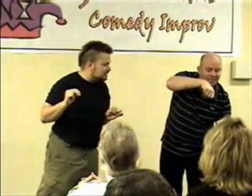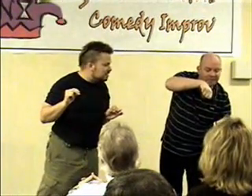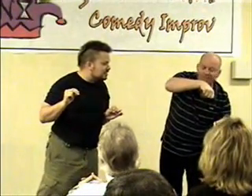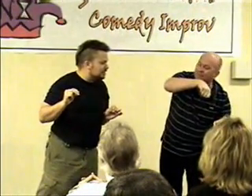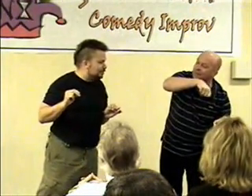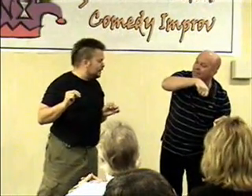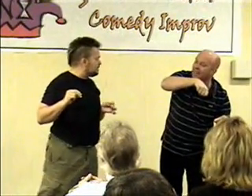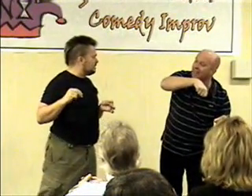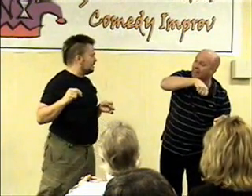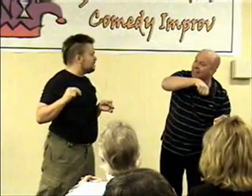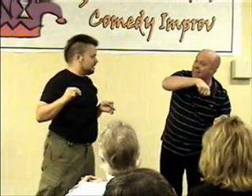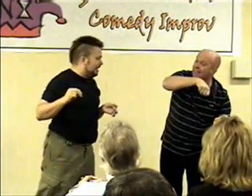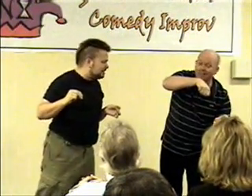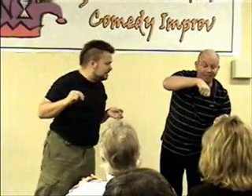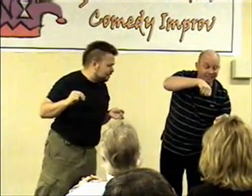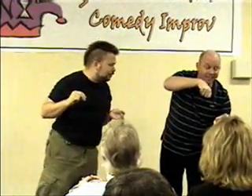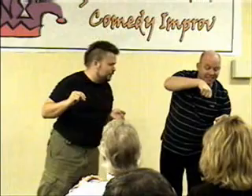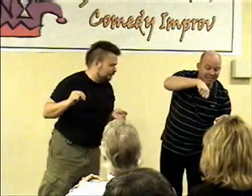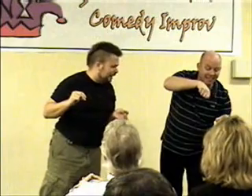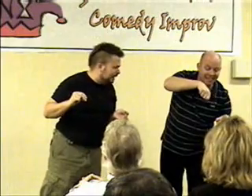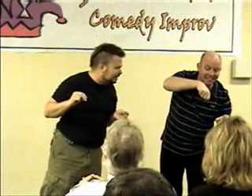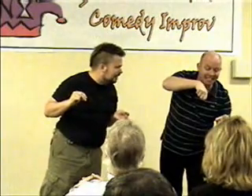X's? You're finishing touches X's all over the plane?